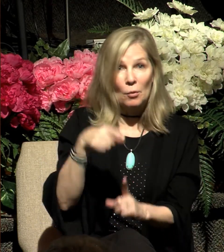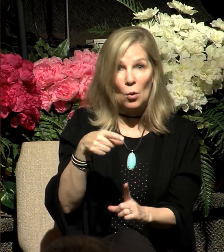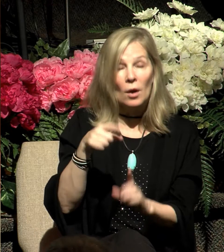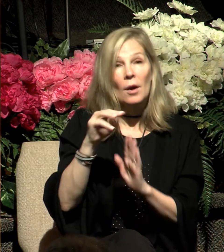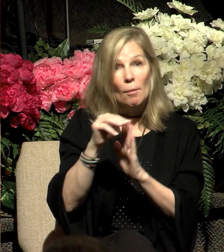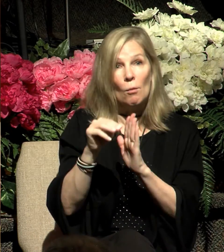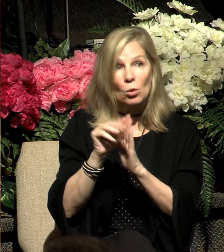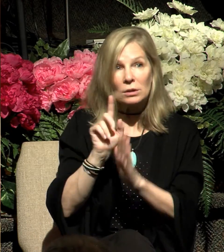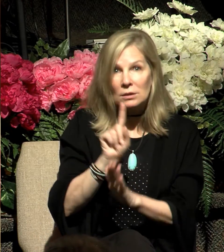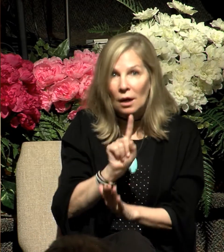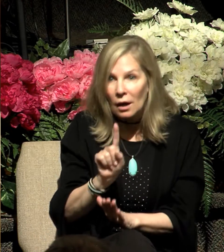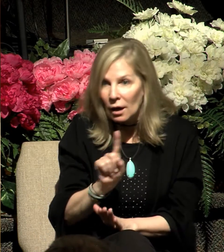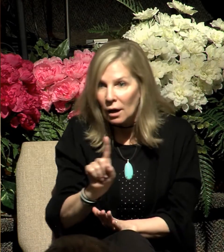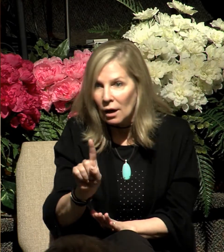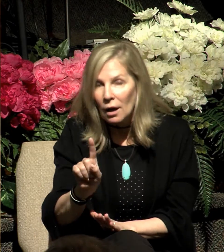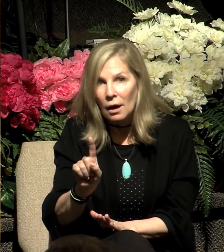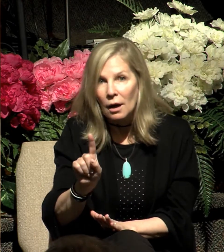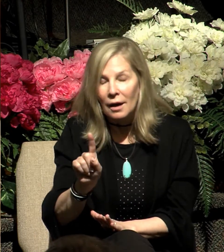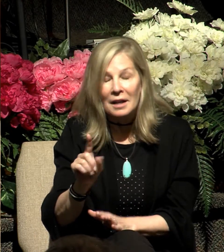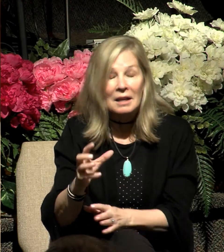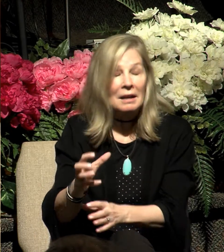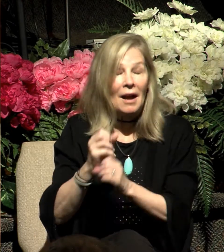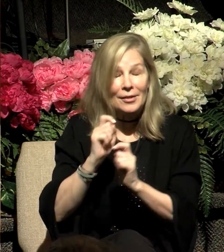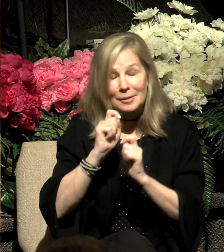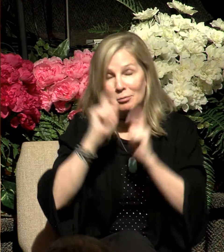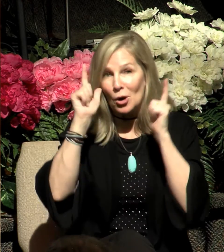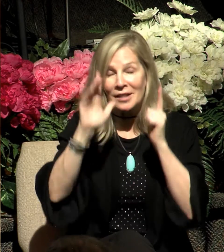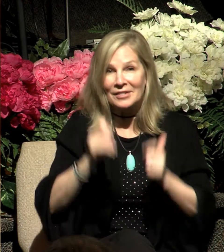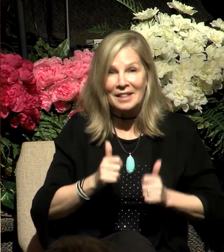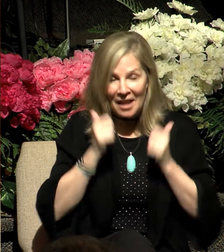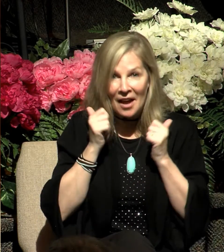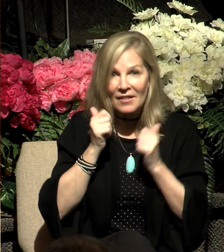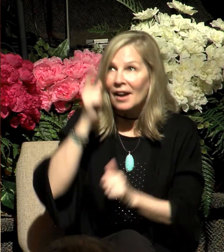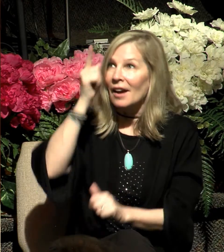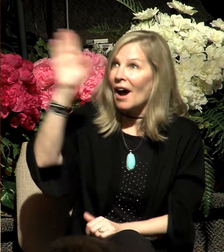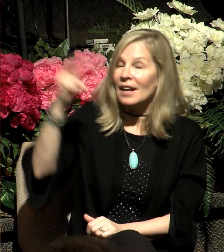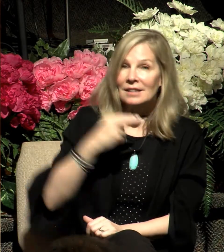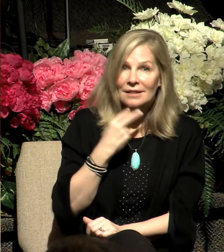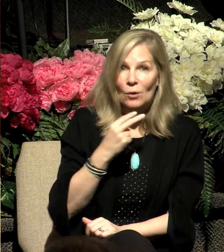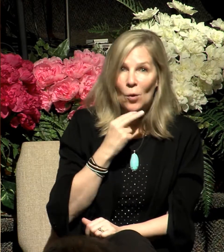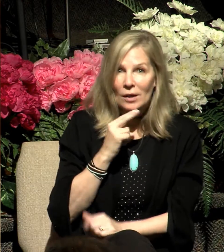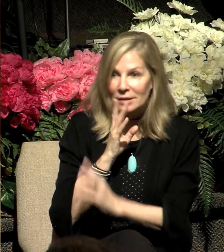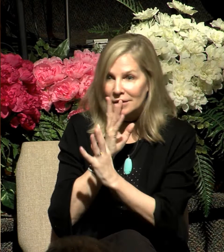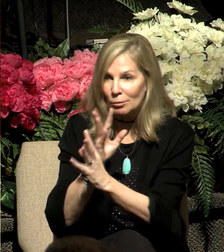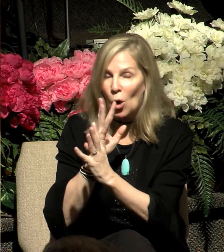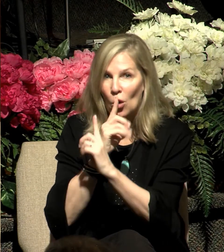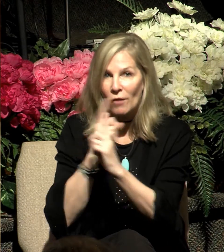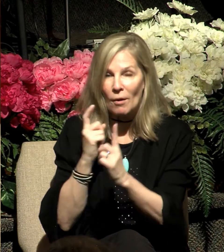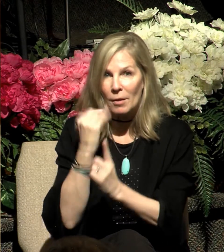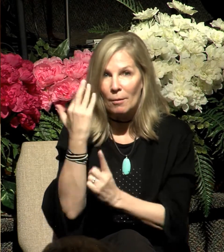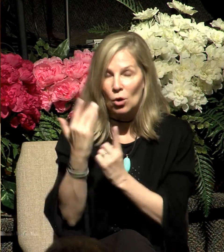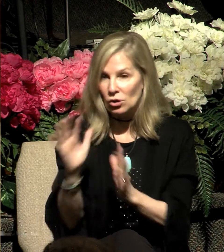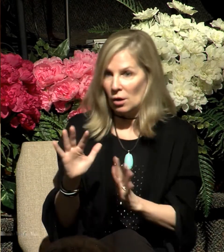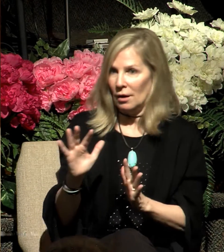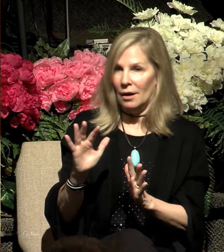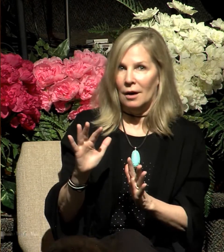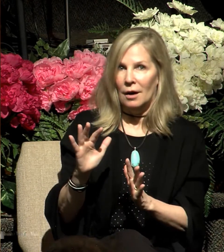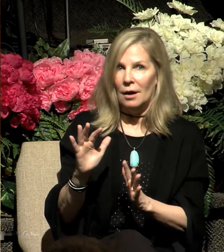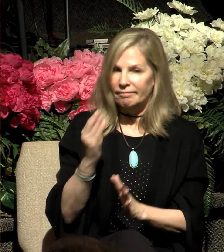frankly, got the surprise of his life. The voice of God spoke to him from out of the bush, telling him that he was the God of